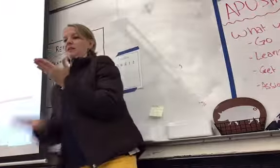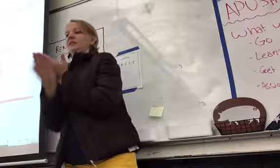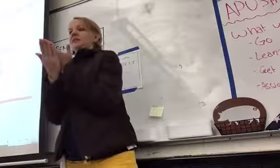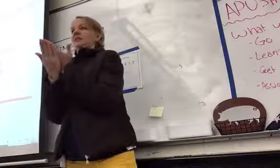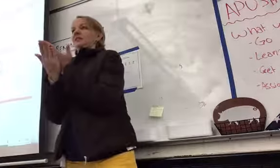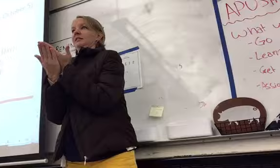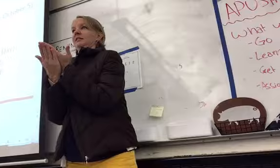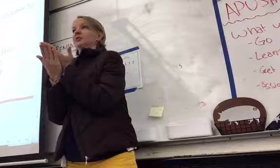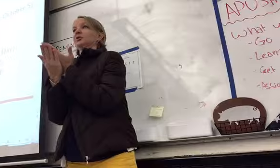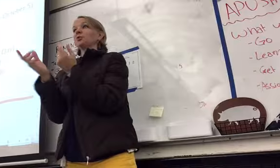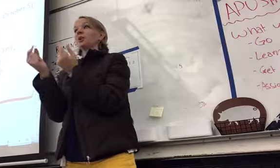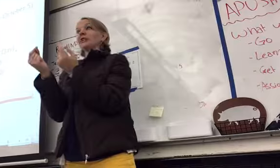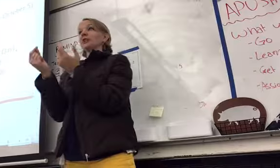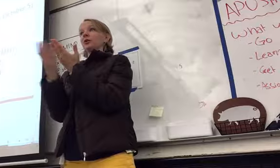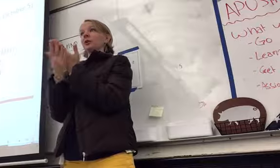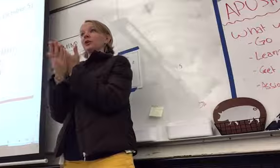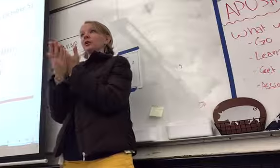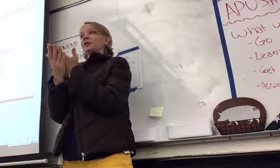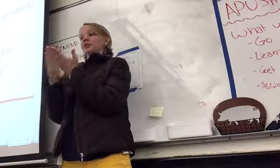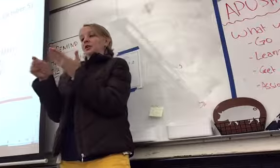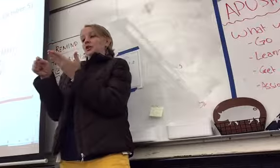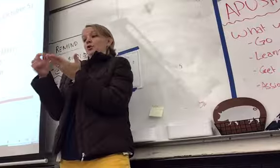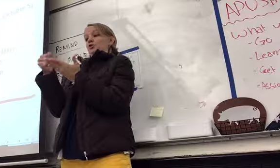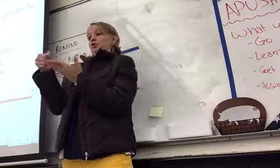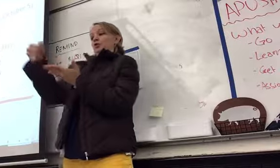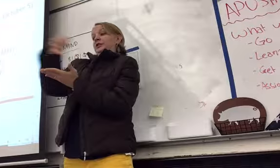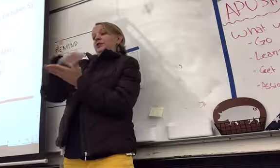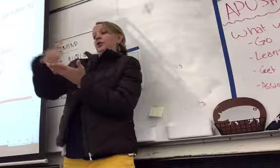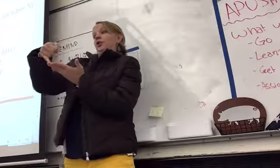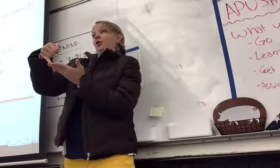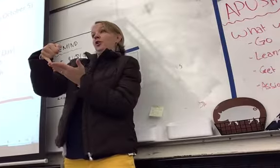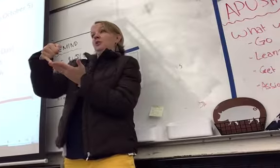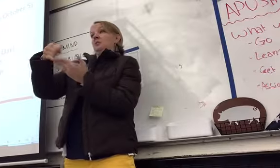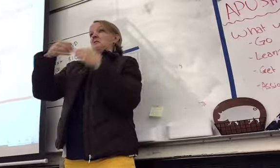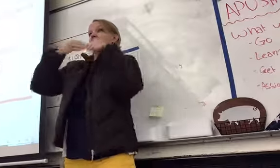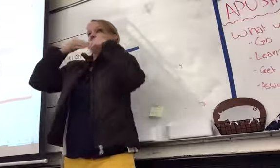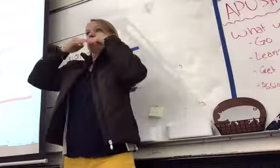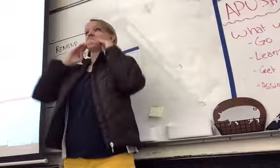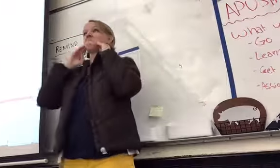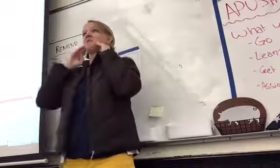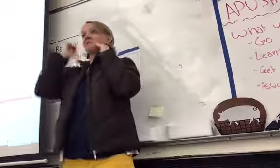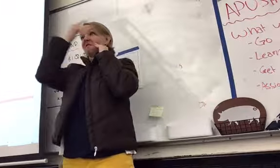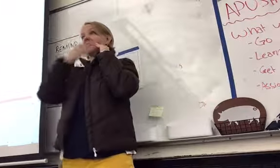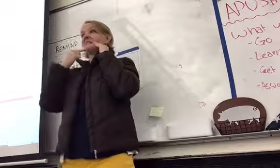piece of paper, they drew a circle. They did a frowny face, and they wrote,